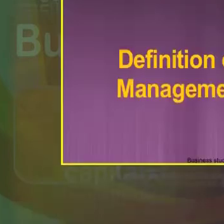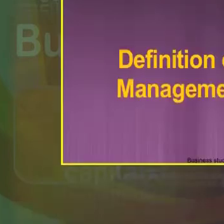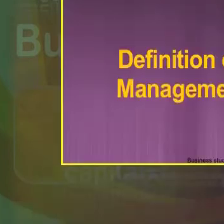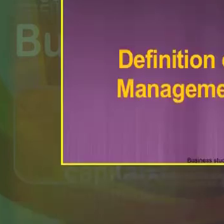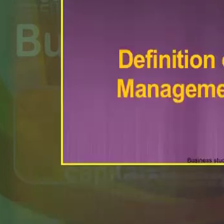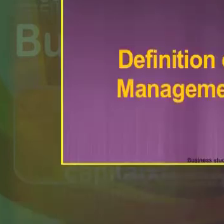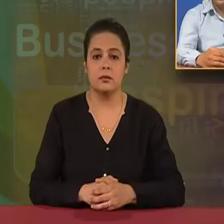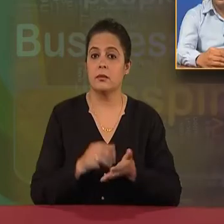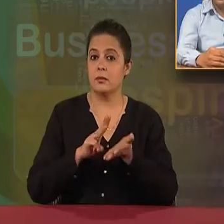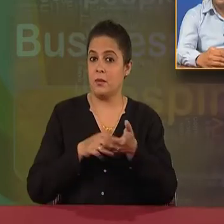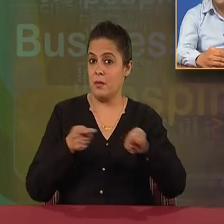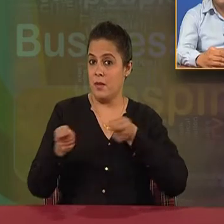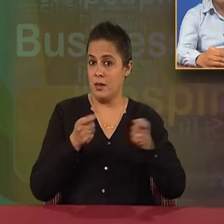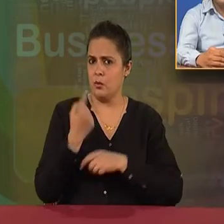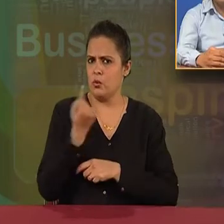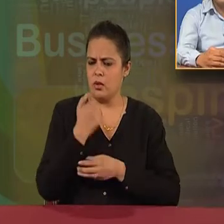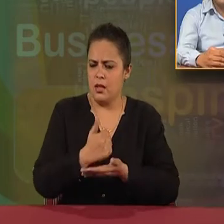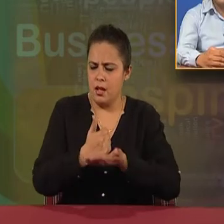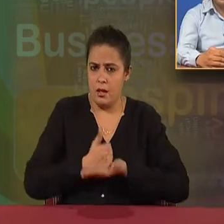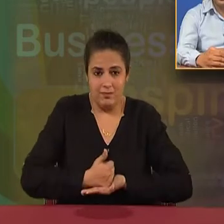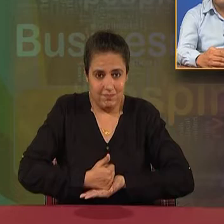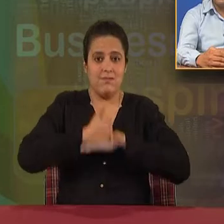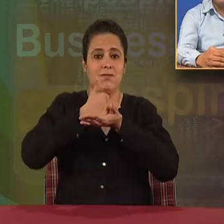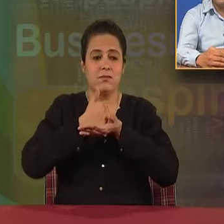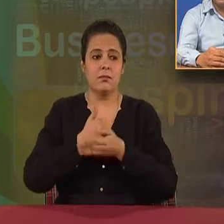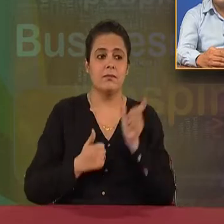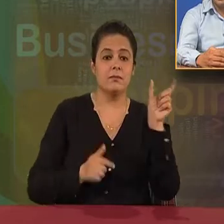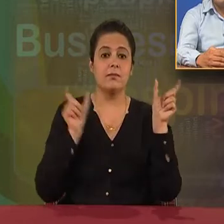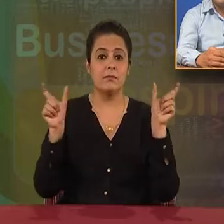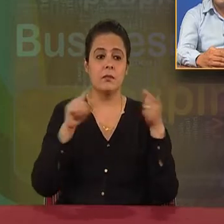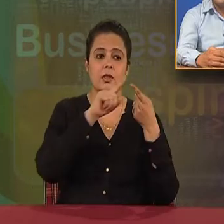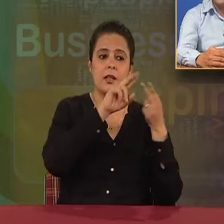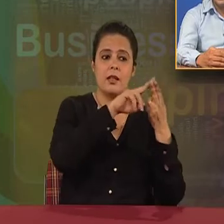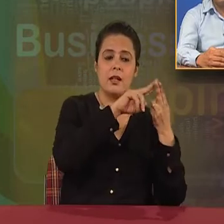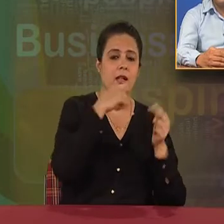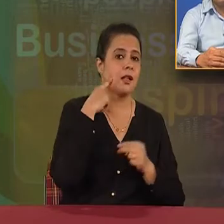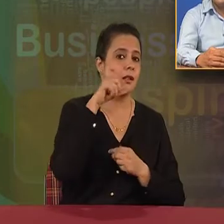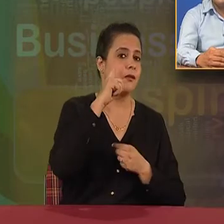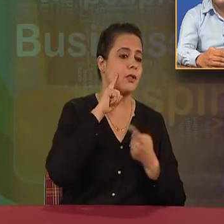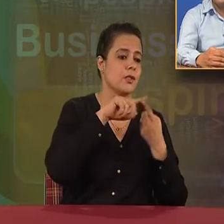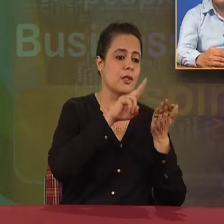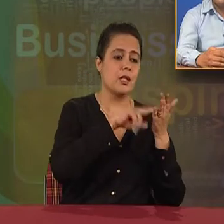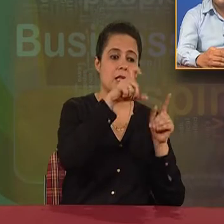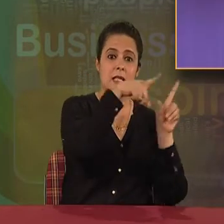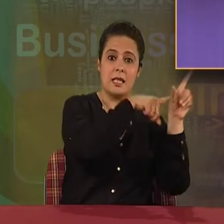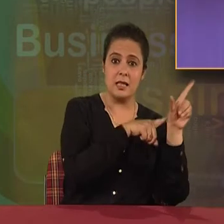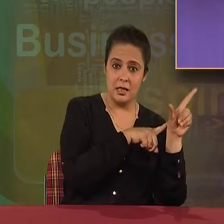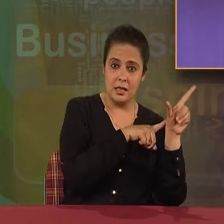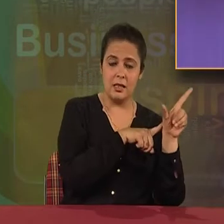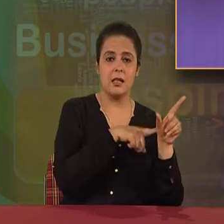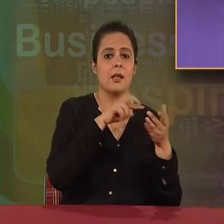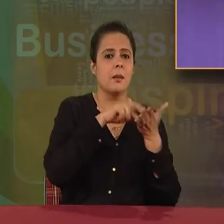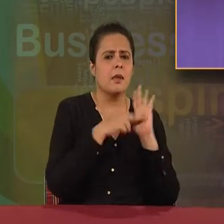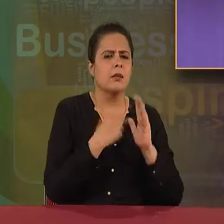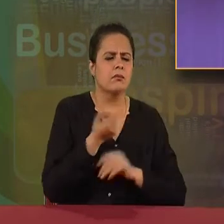like to achieve. Only management can help in bringing the efficiency and effectiveness. Efficiency